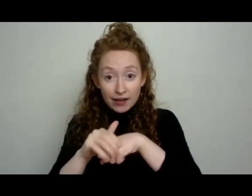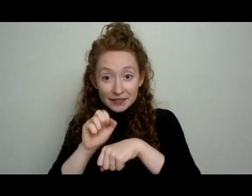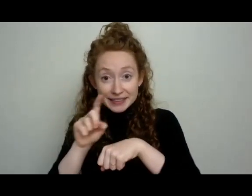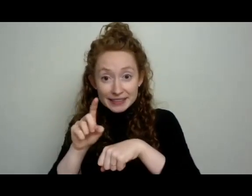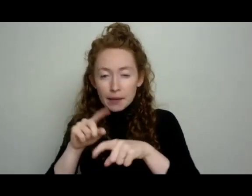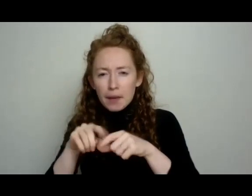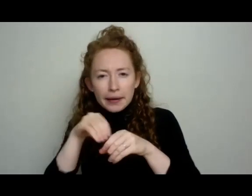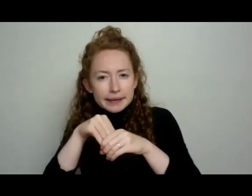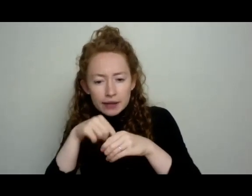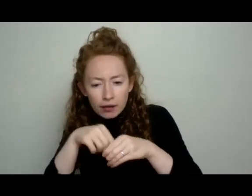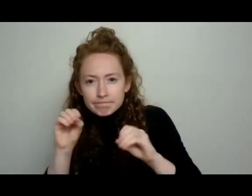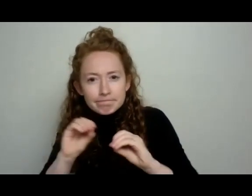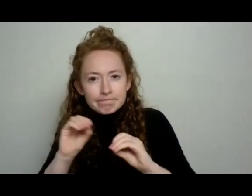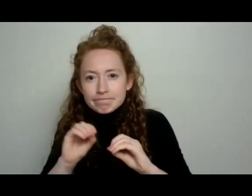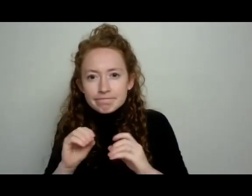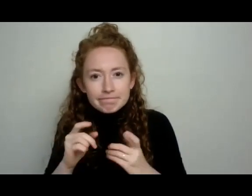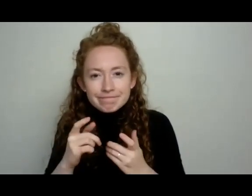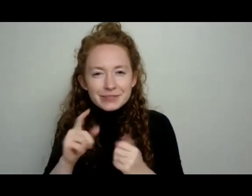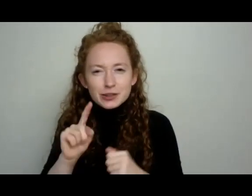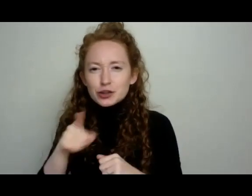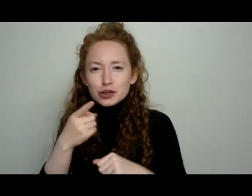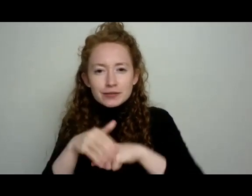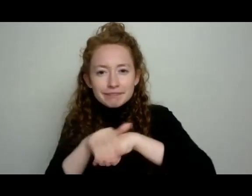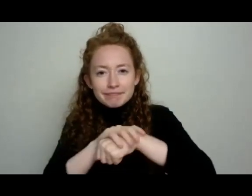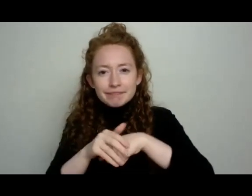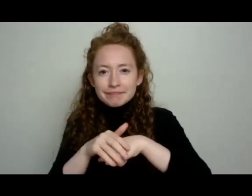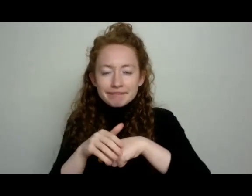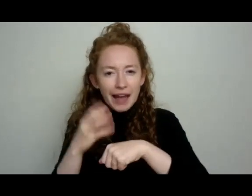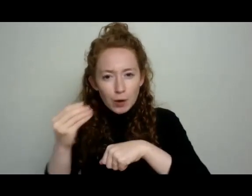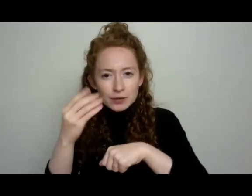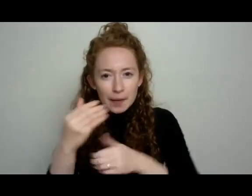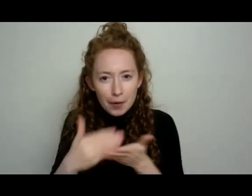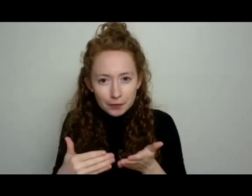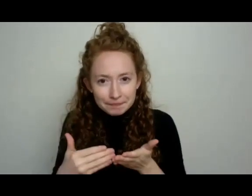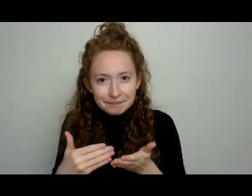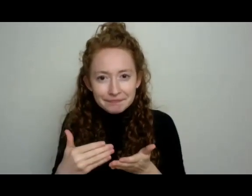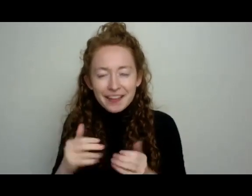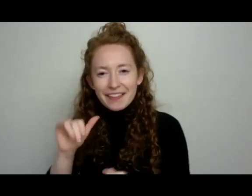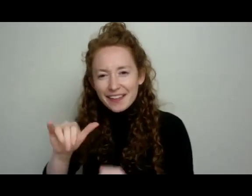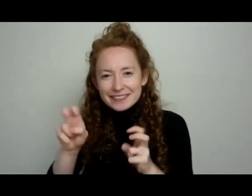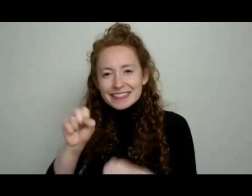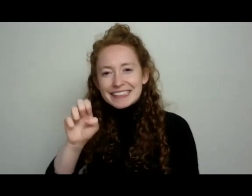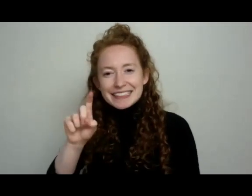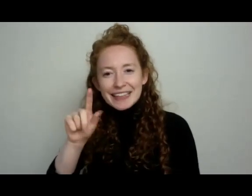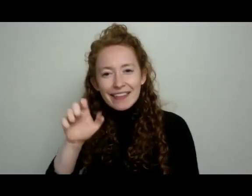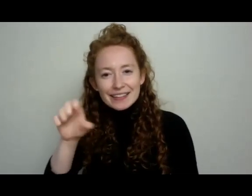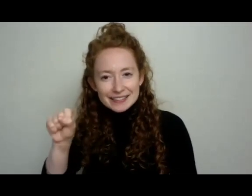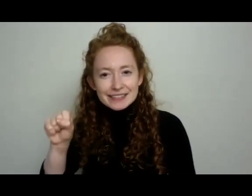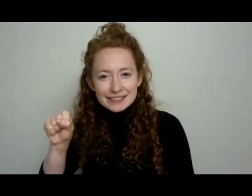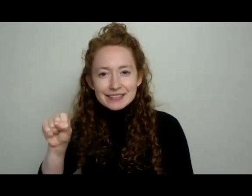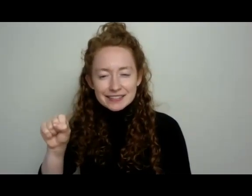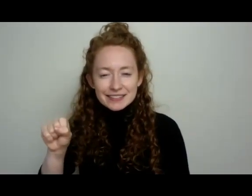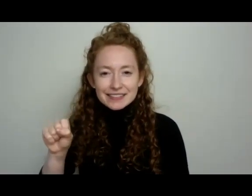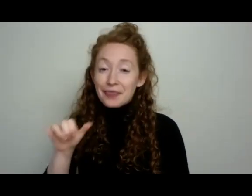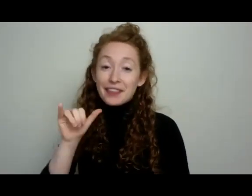endosperm inside. There's just that ectosperm on the outside. So that is the briefest